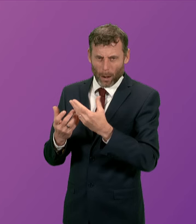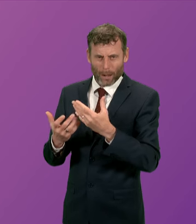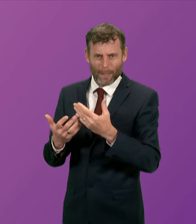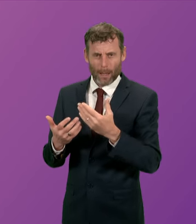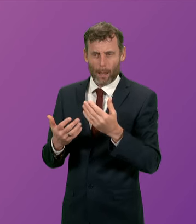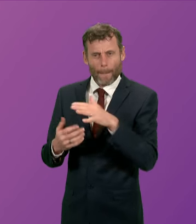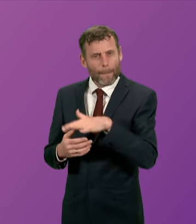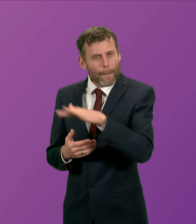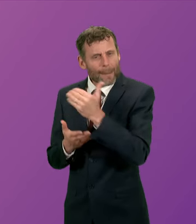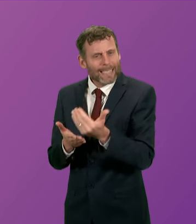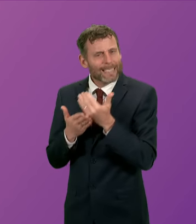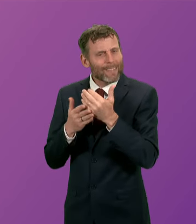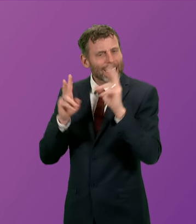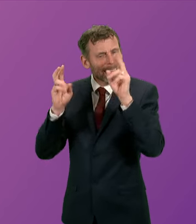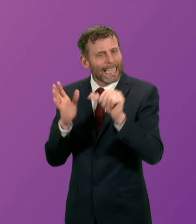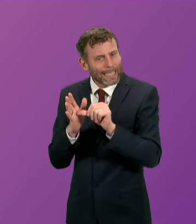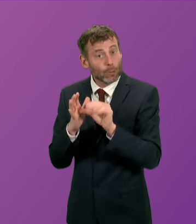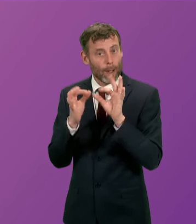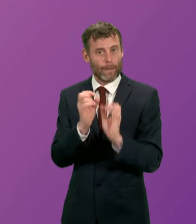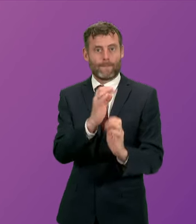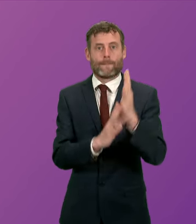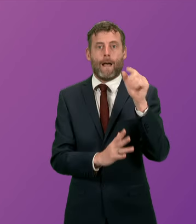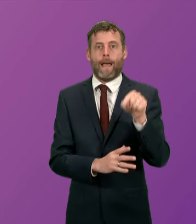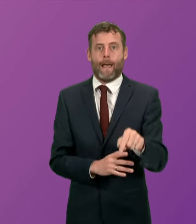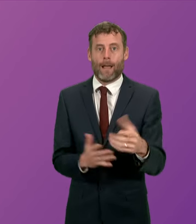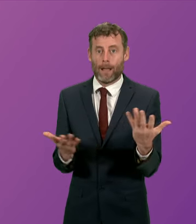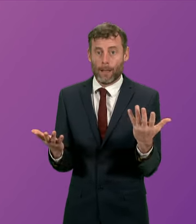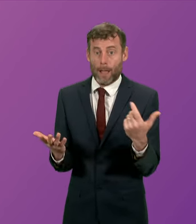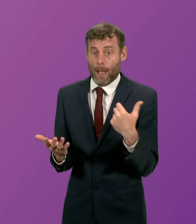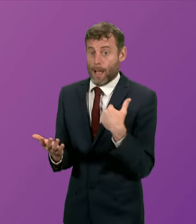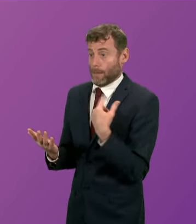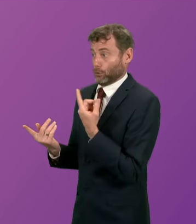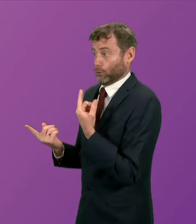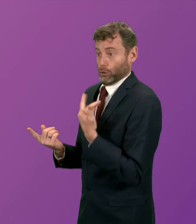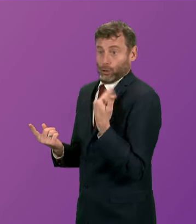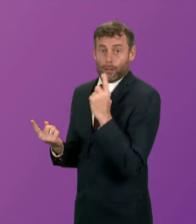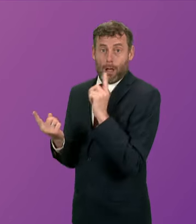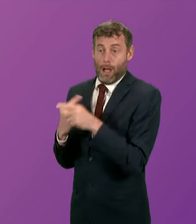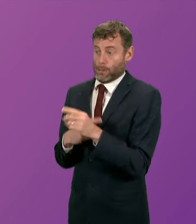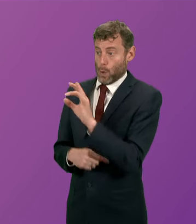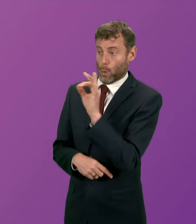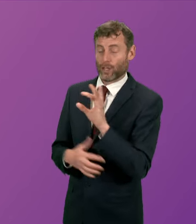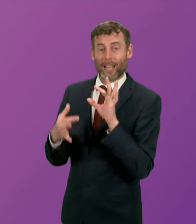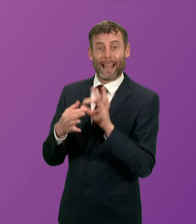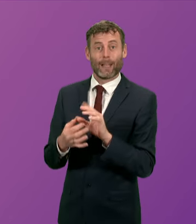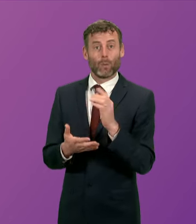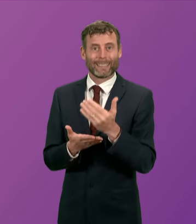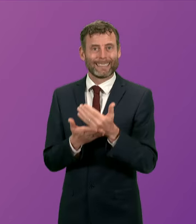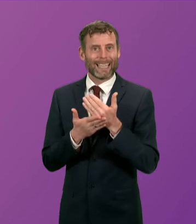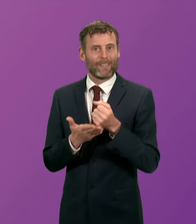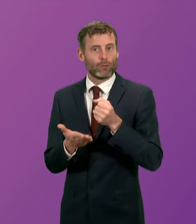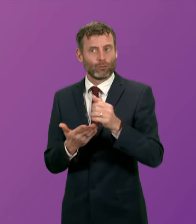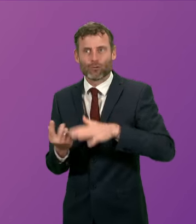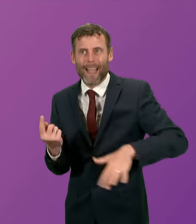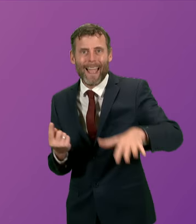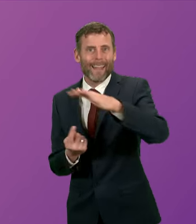issues involved in the fire at the station so we just we simply cannot I've just answered a question from Mr Gibson on safety on the transport network so